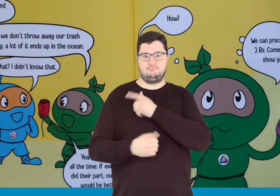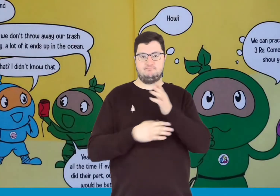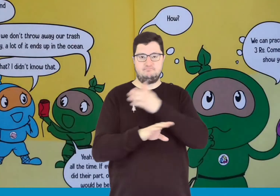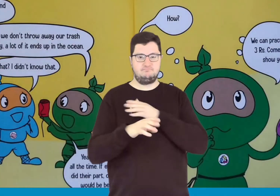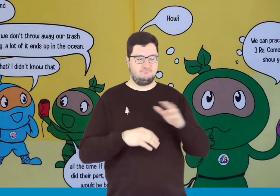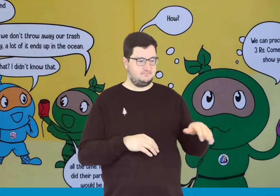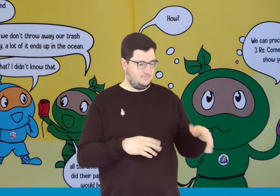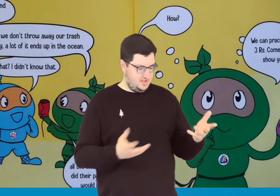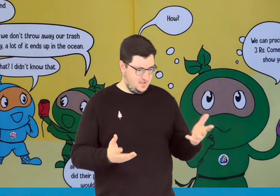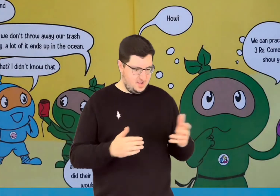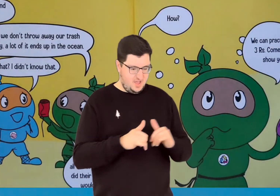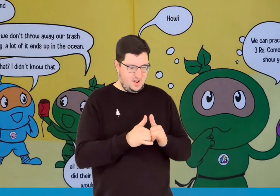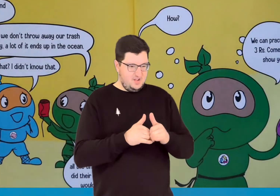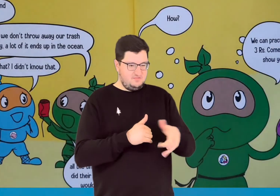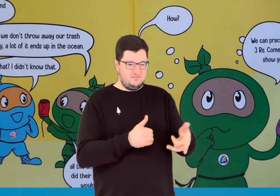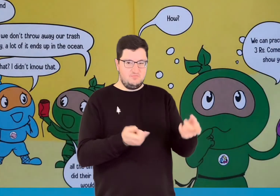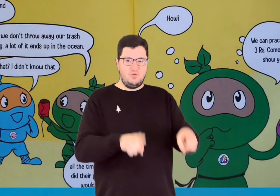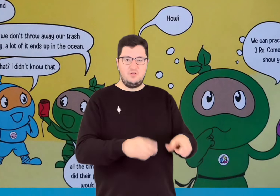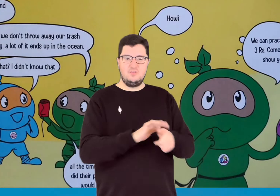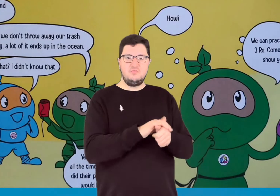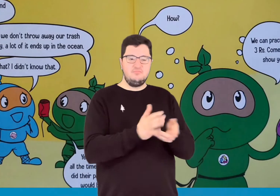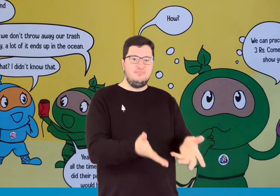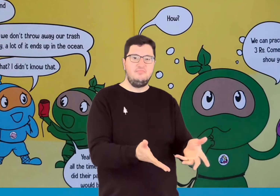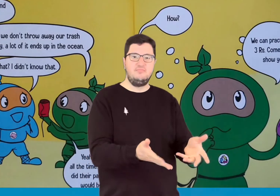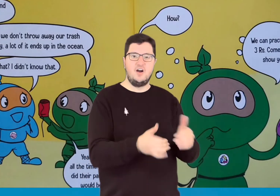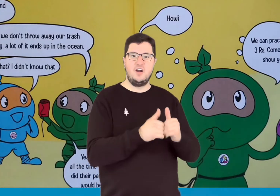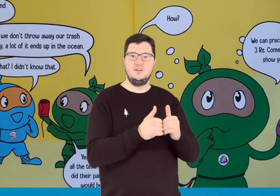Wow, how'd he end up like that?